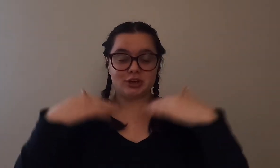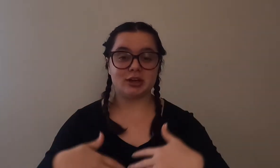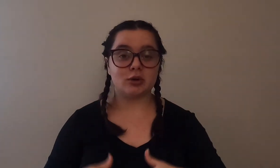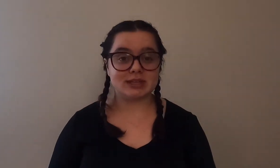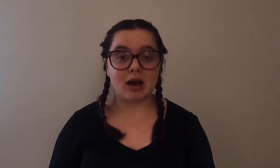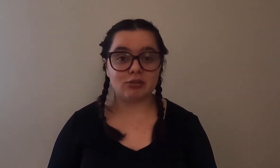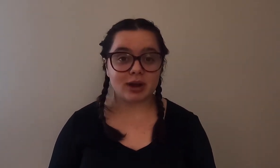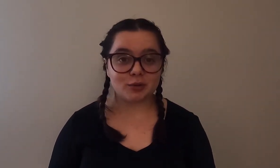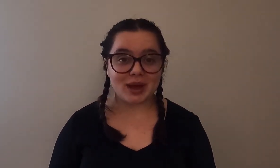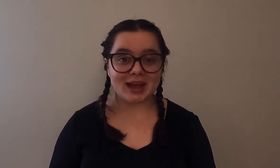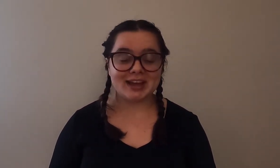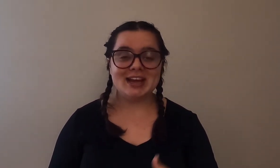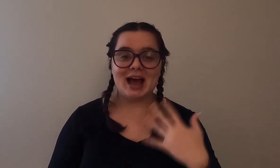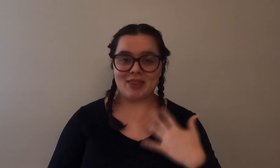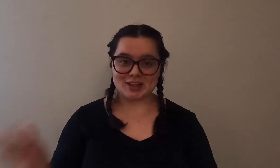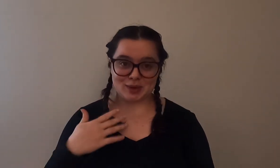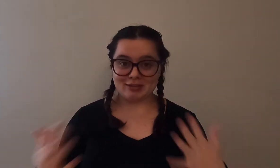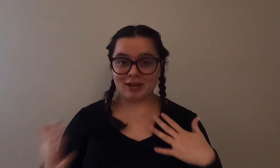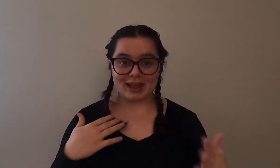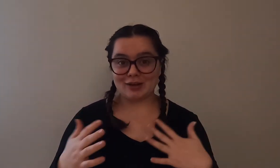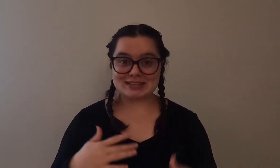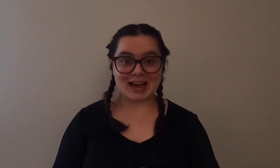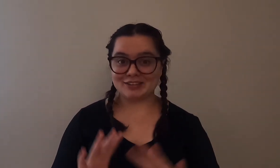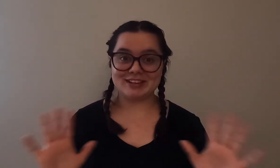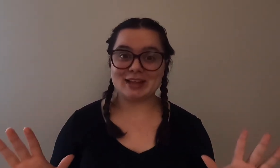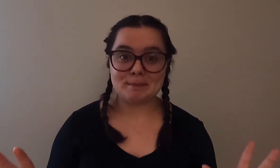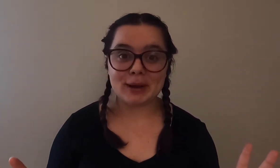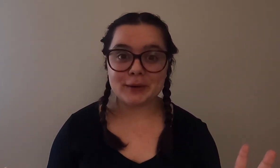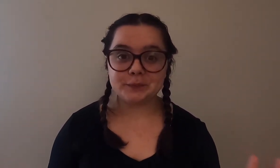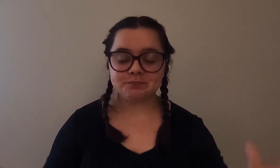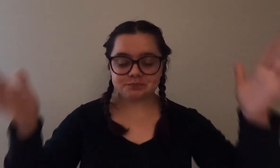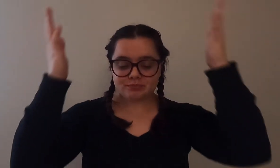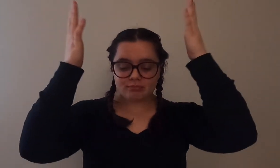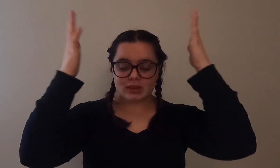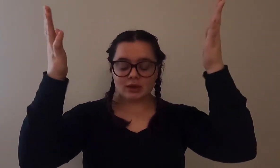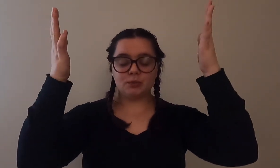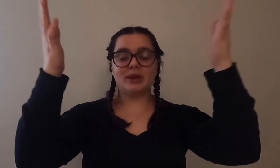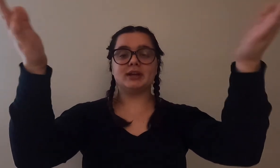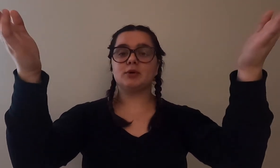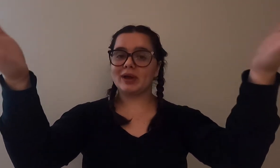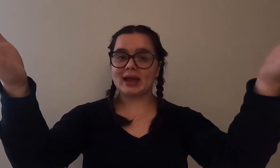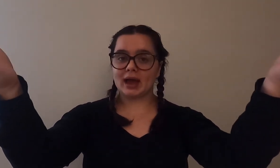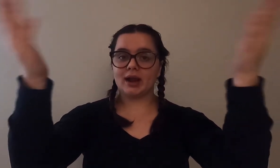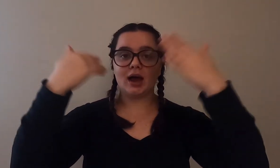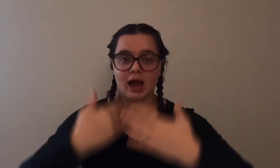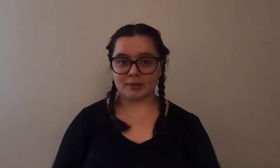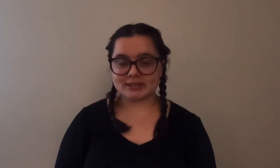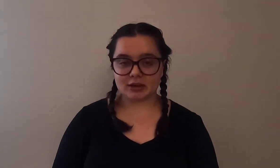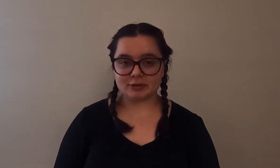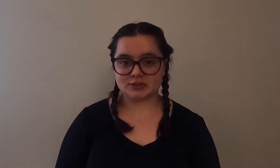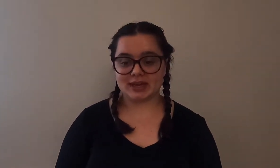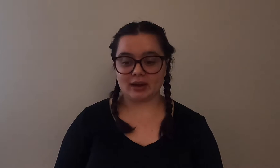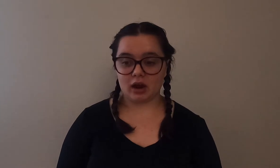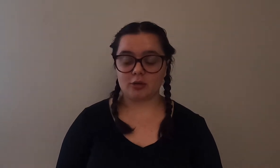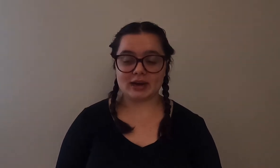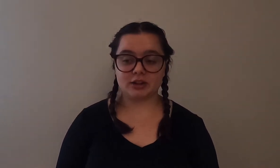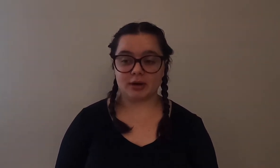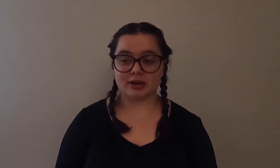couldn't go down right away and that's why I felt like I was kind of in limbo we end up going again I went down first again got all the down to the bottom